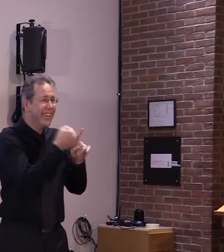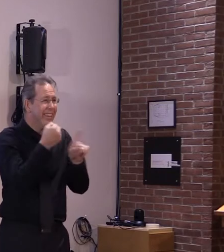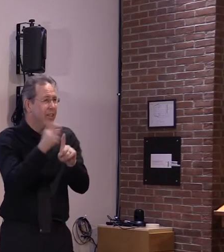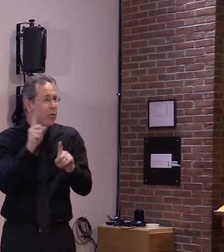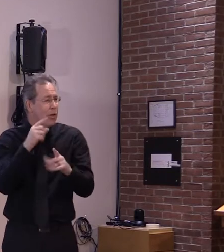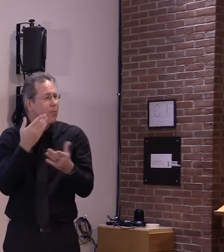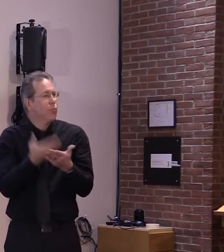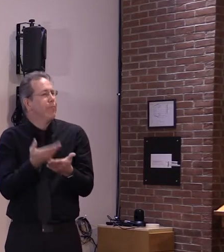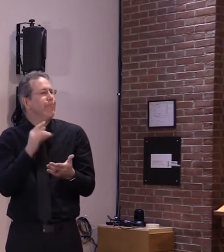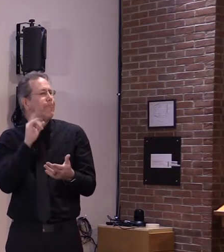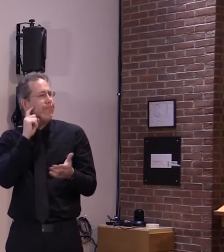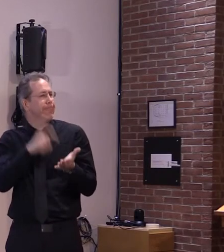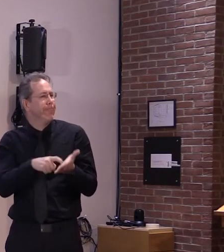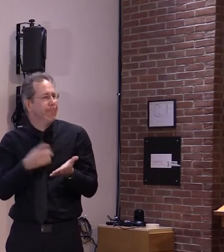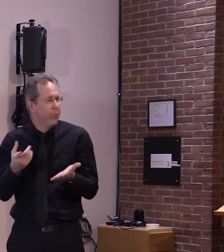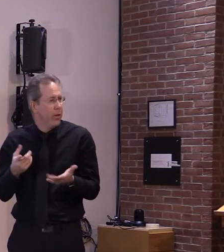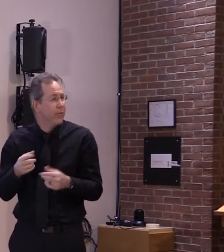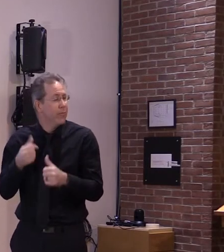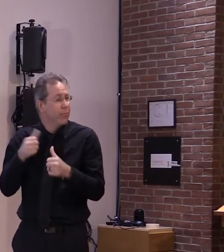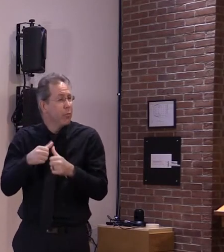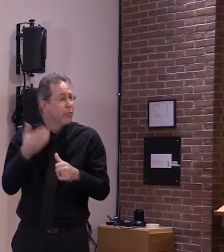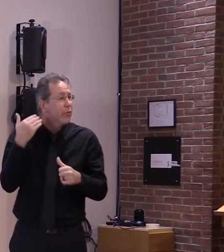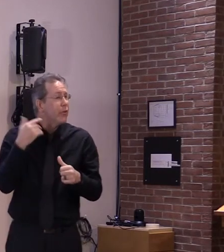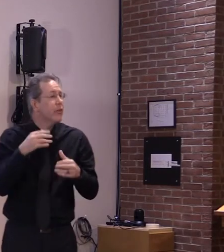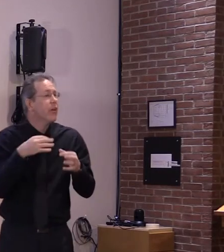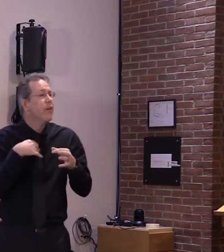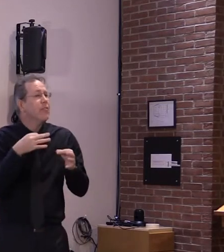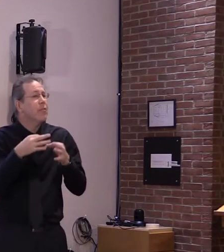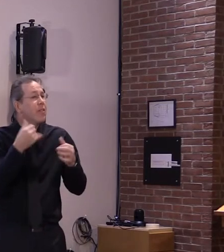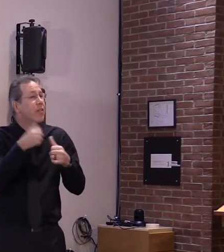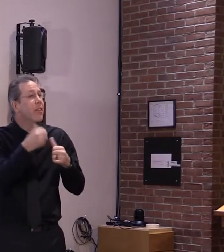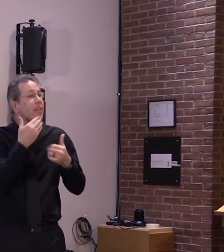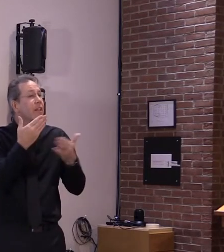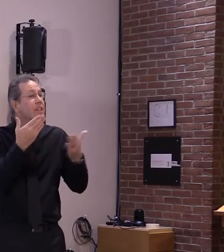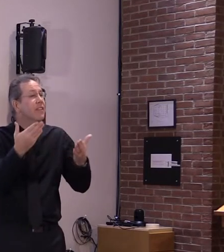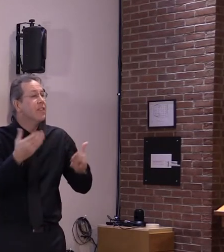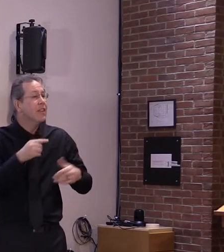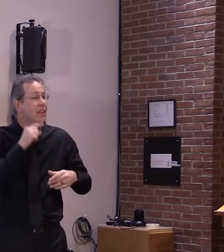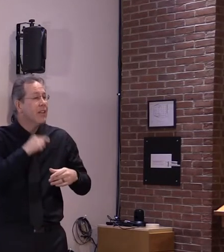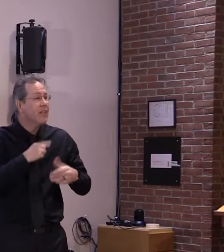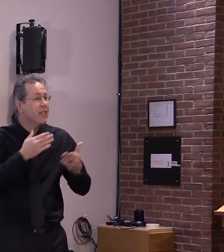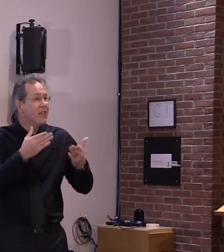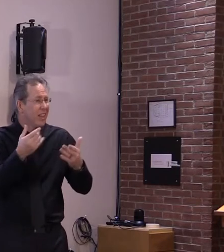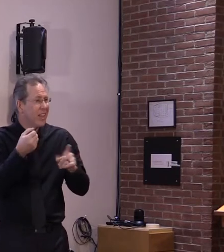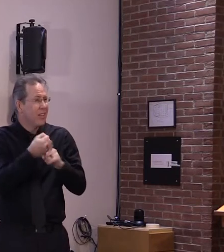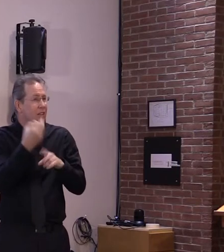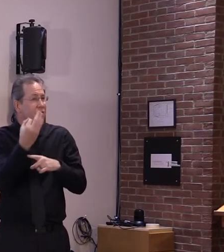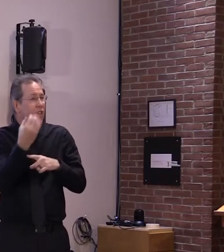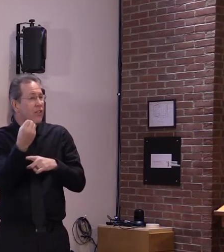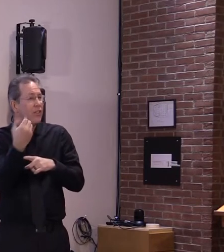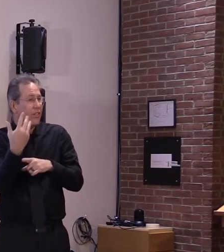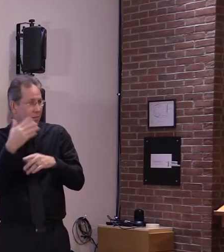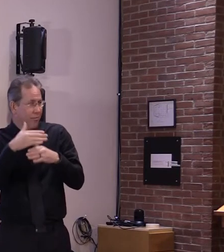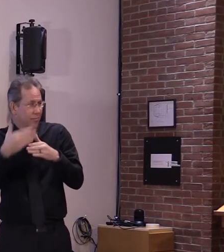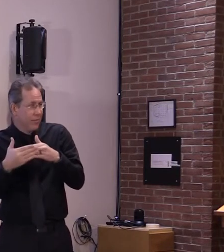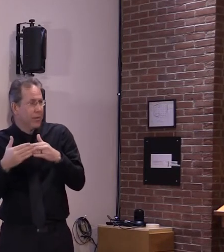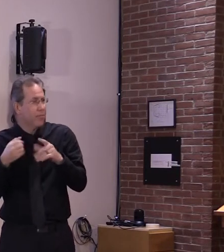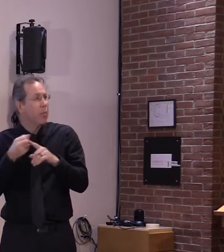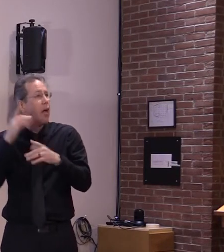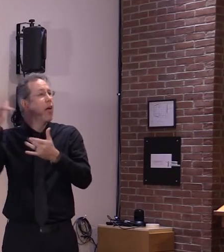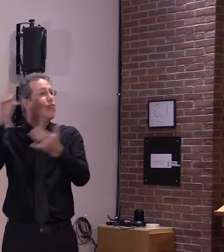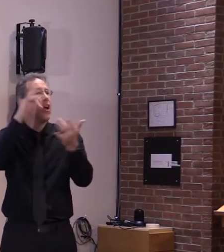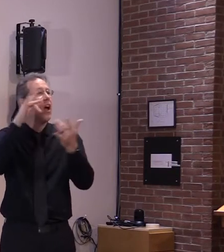saw around mobility for thanksgiving the day before and after which was down close to 60 percent